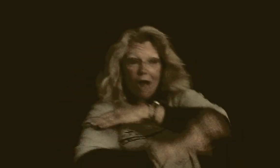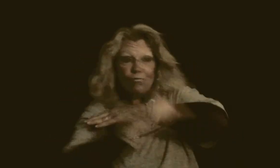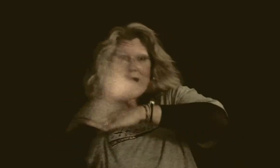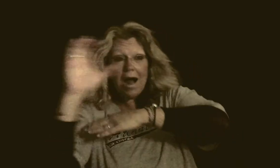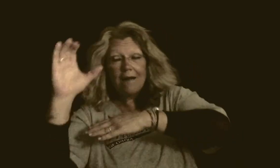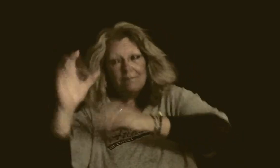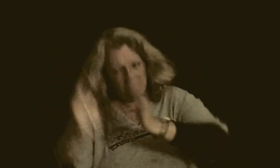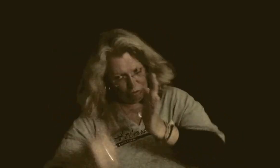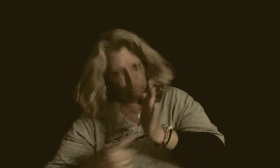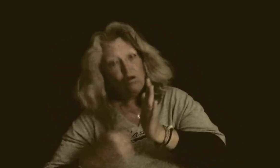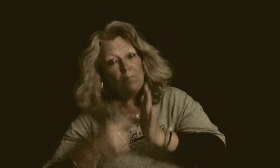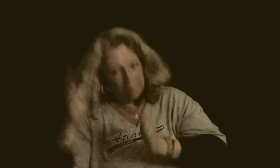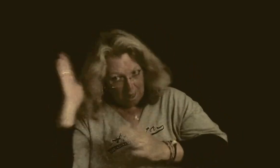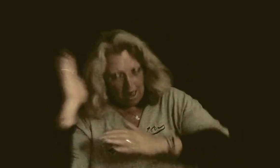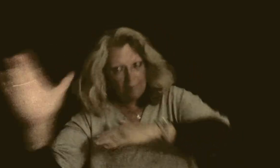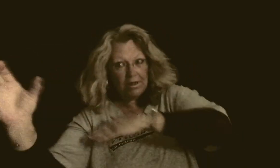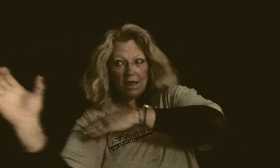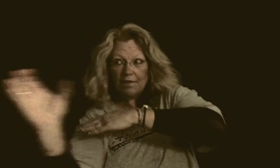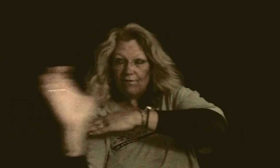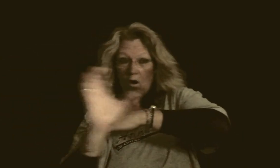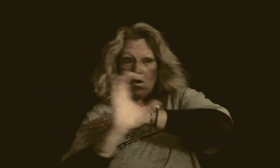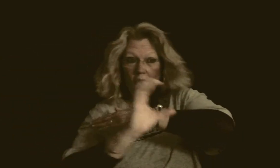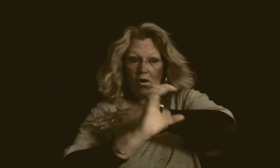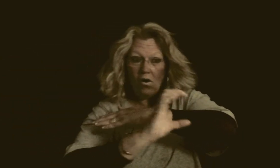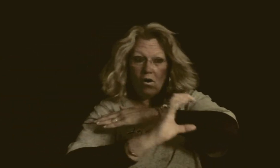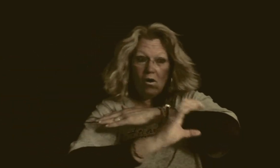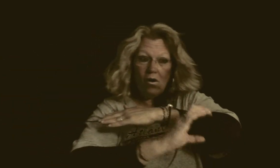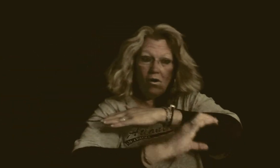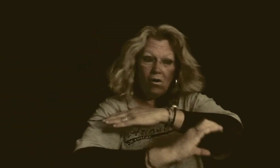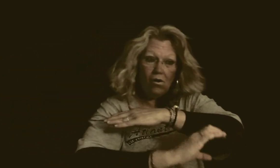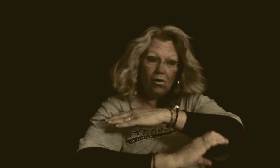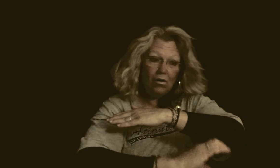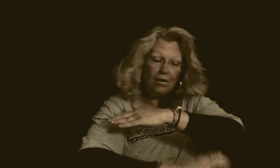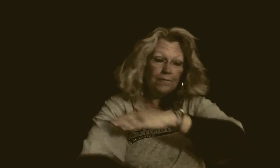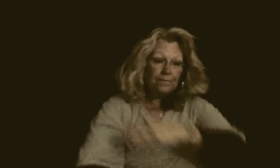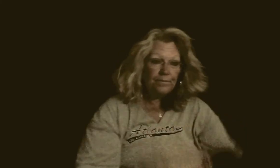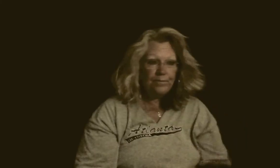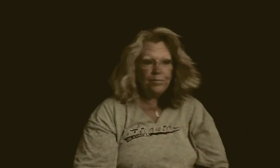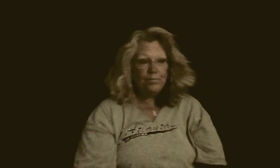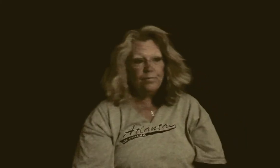rise Sometimes there's a fall The moon